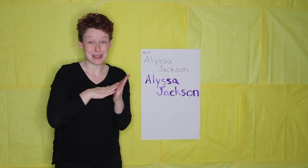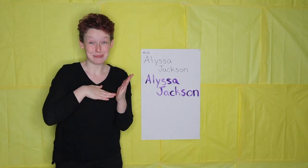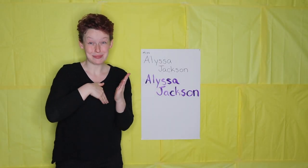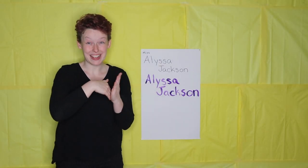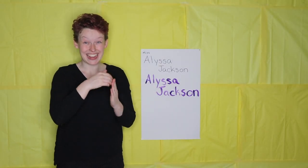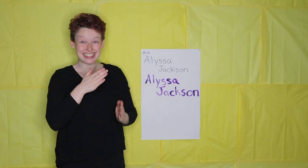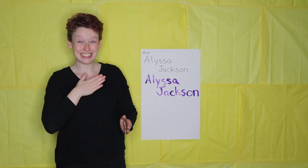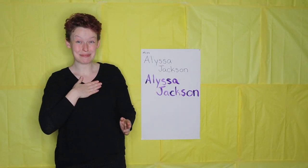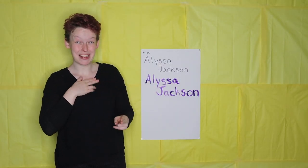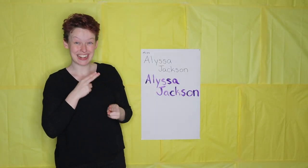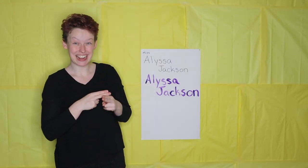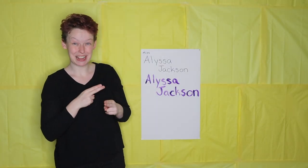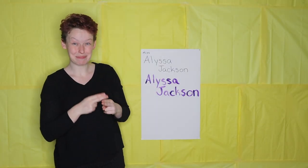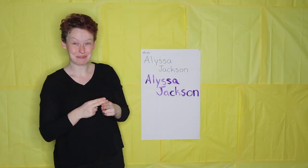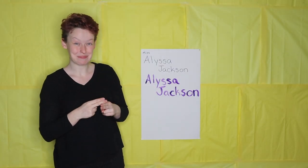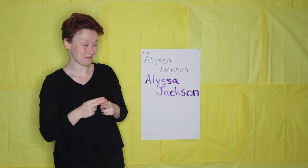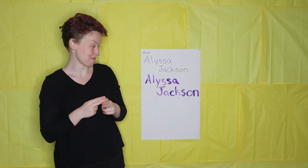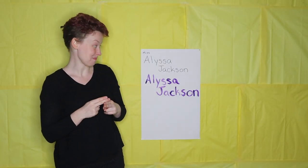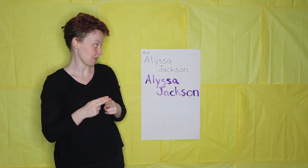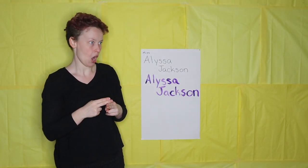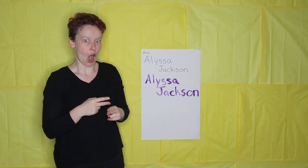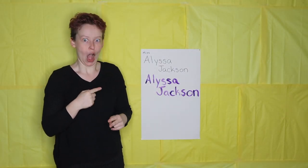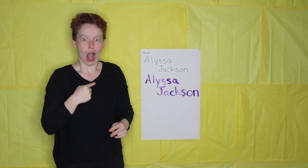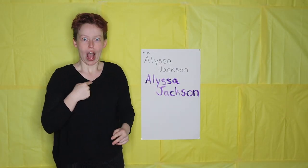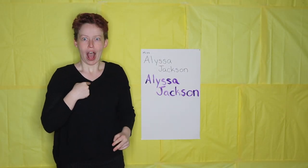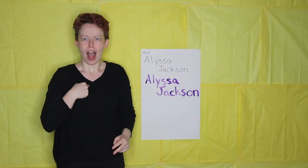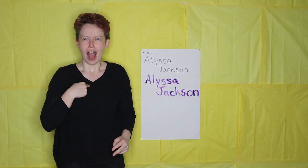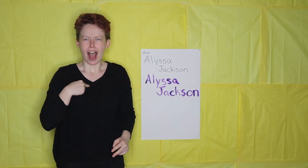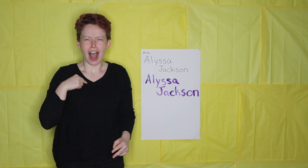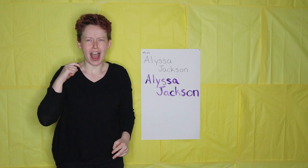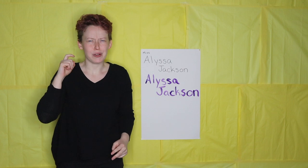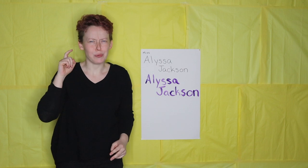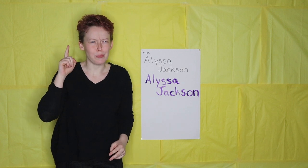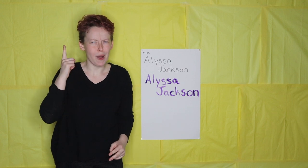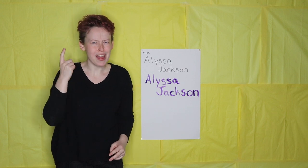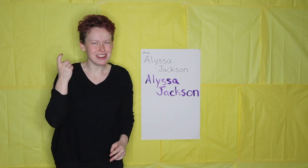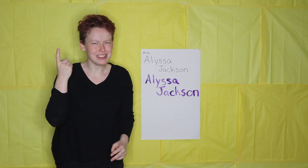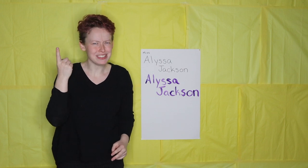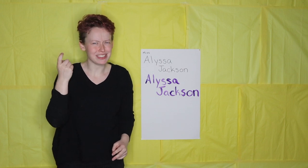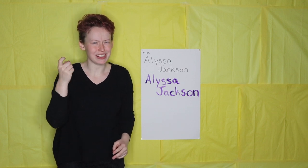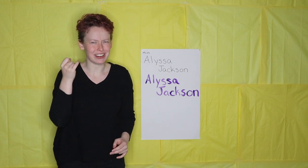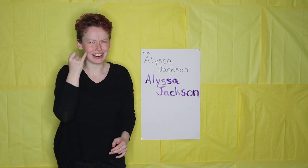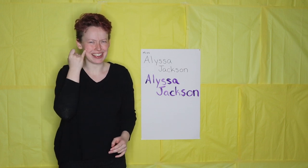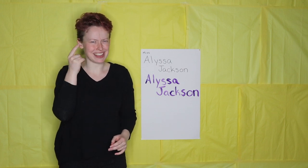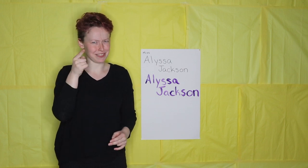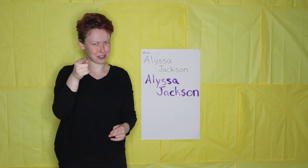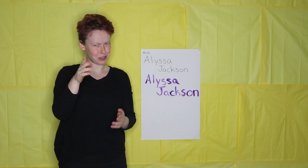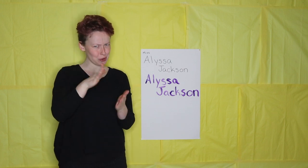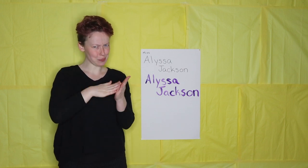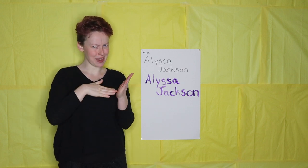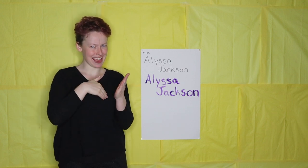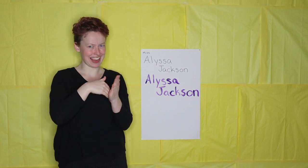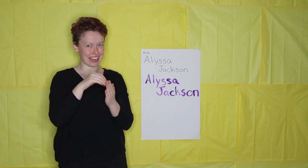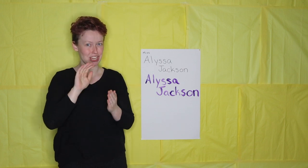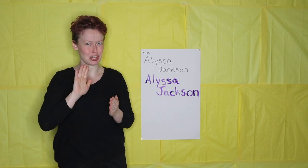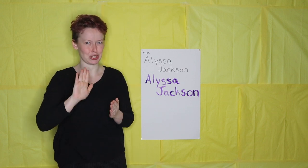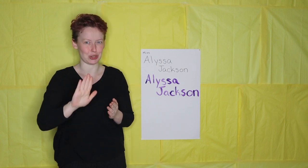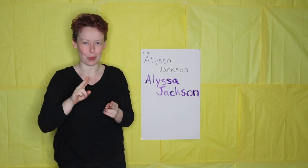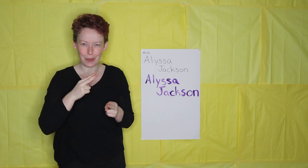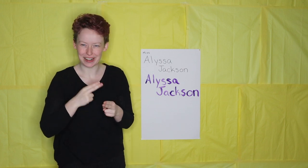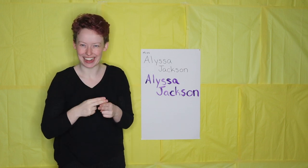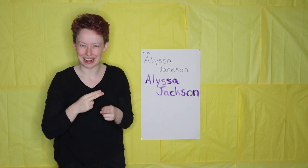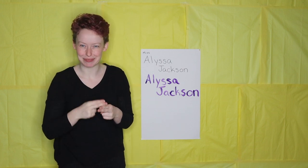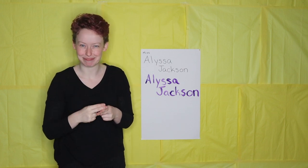I painted my name in I wonder if you'll paint